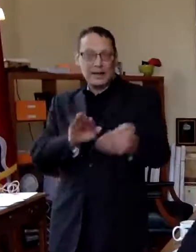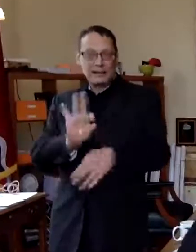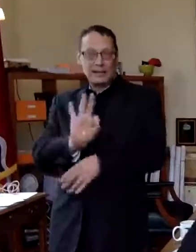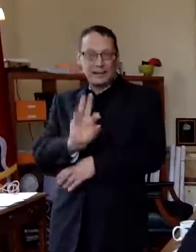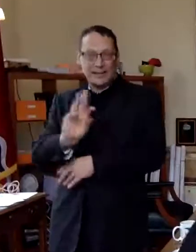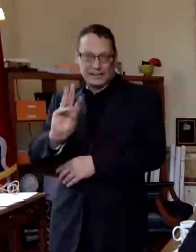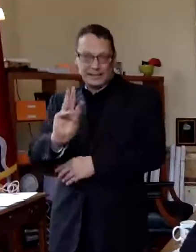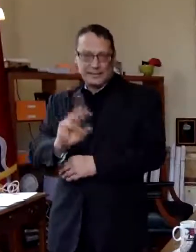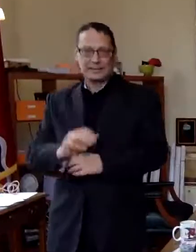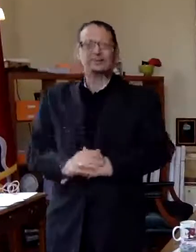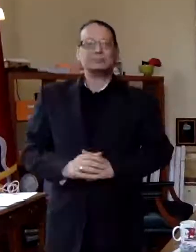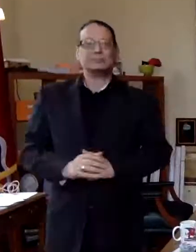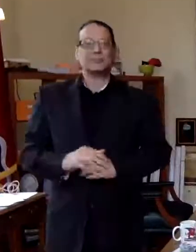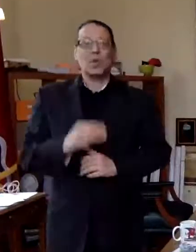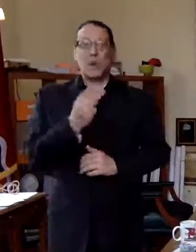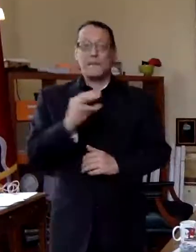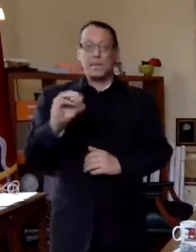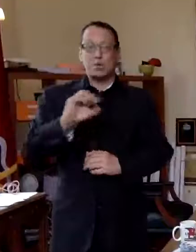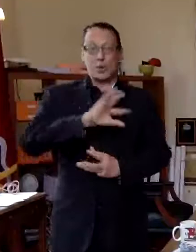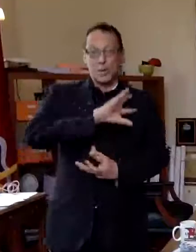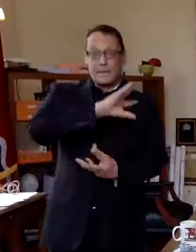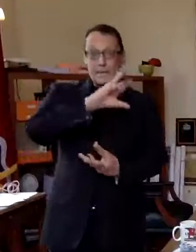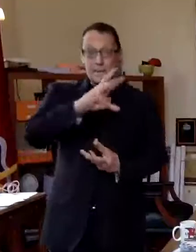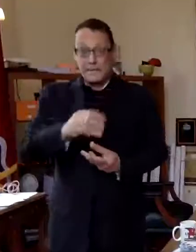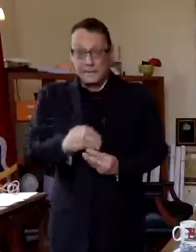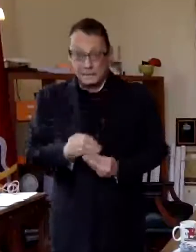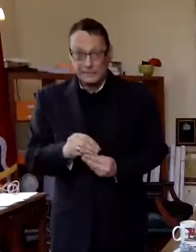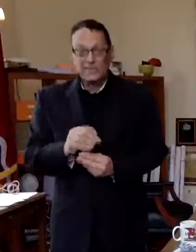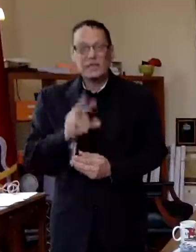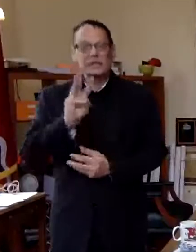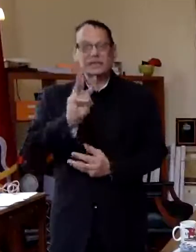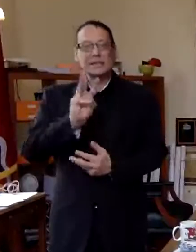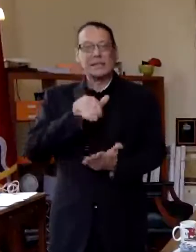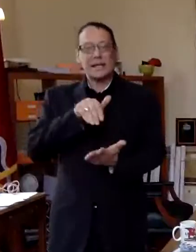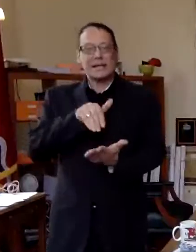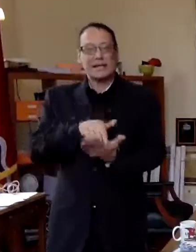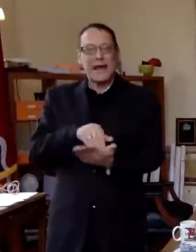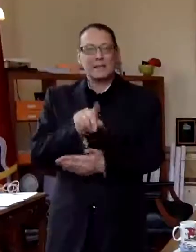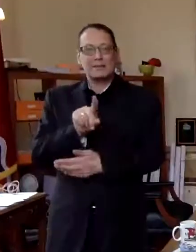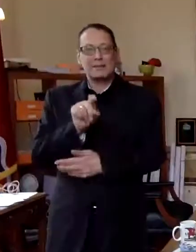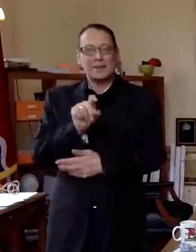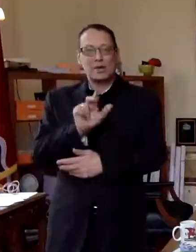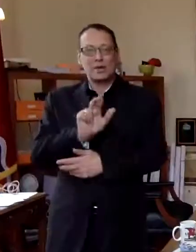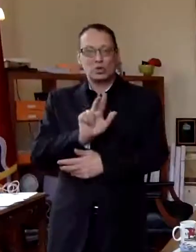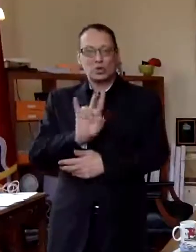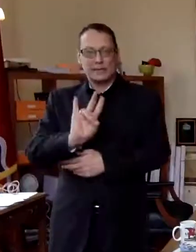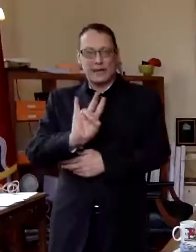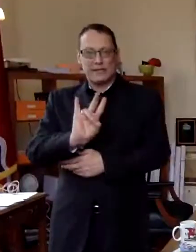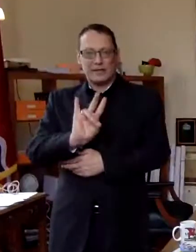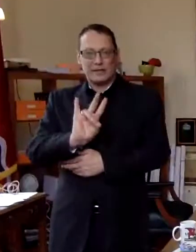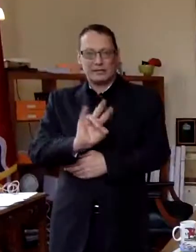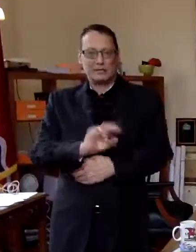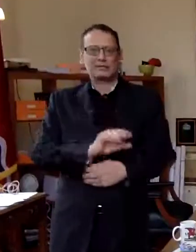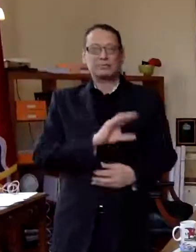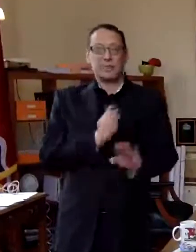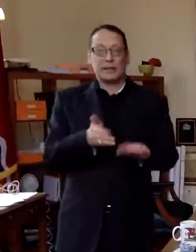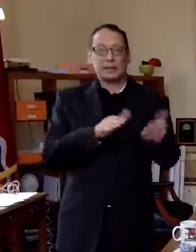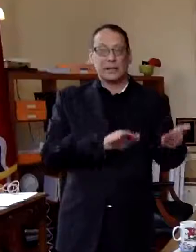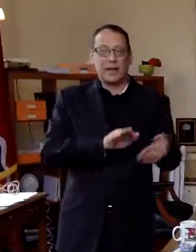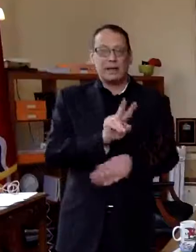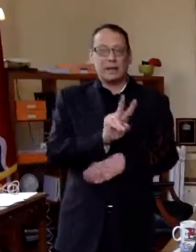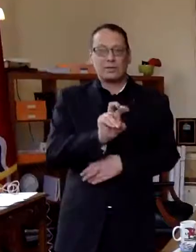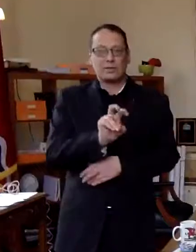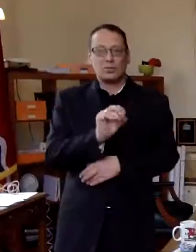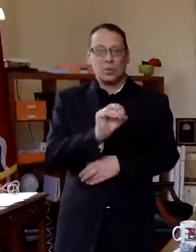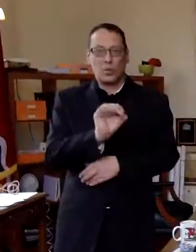uh and in missouri the whole state 6137 cases and 208 deaths